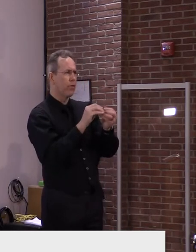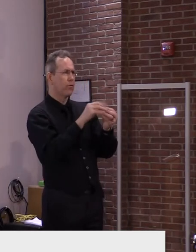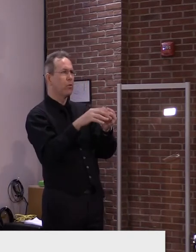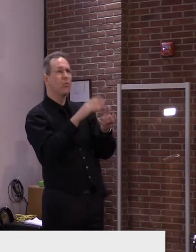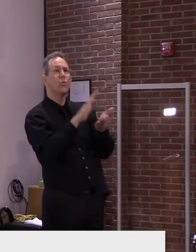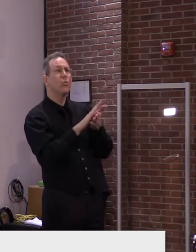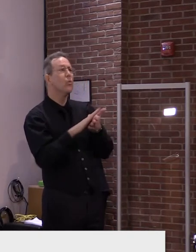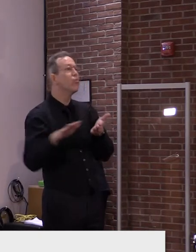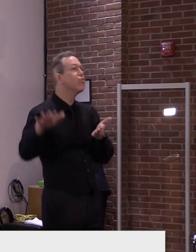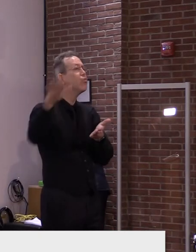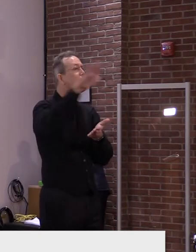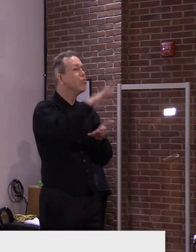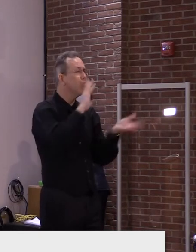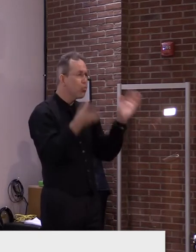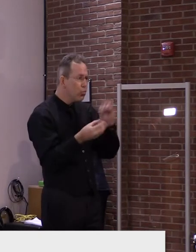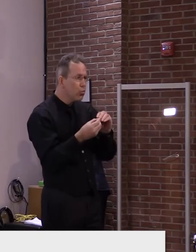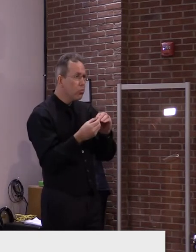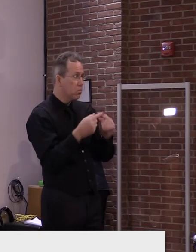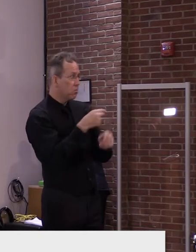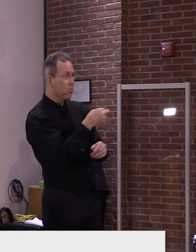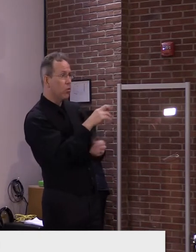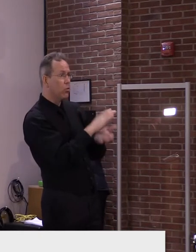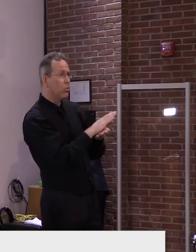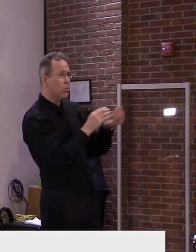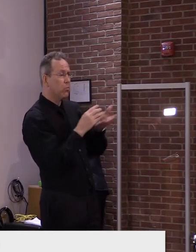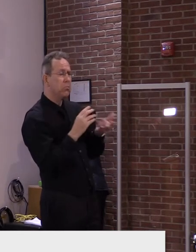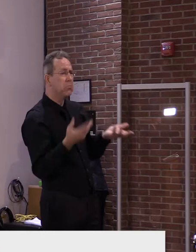But when they shut down a whole school, you aren't notified?